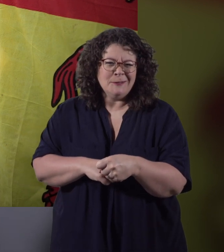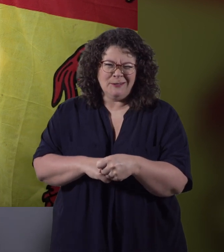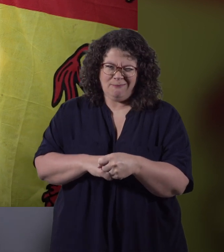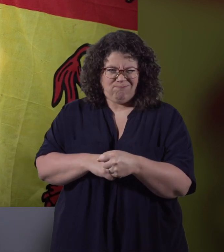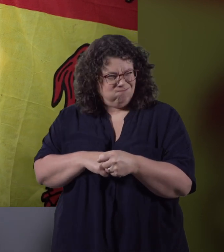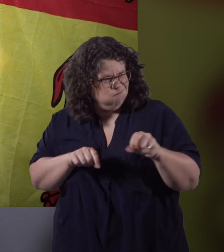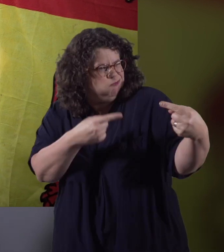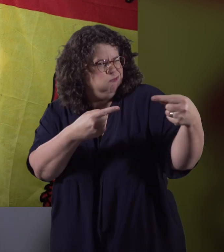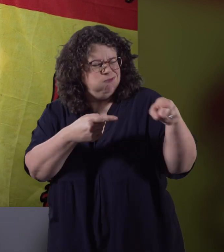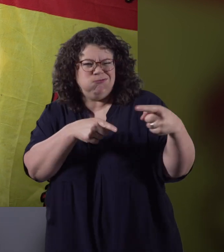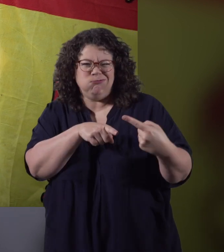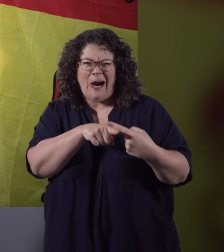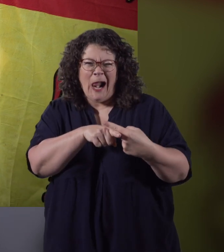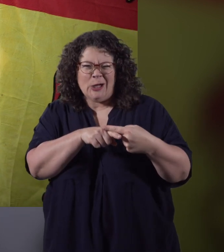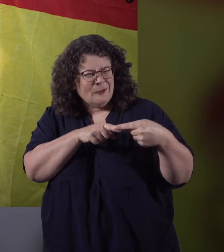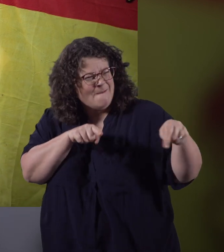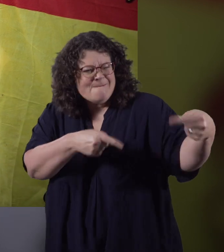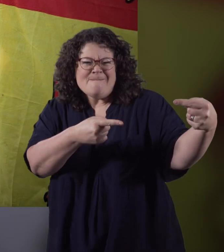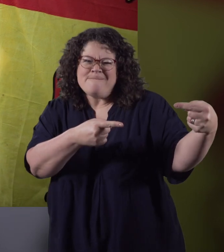Bú holl loigr, búiach liw goch.